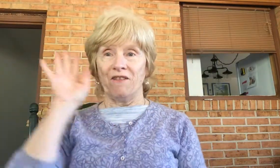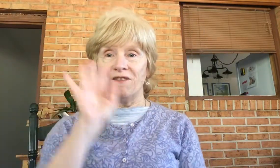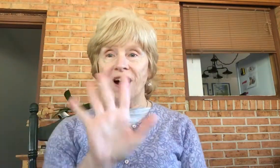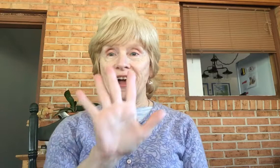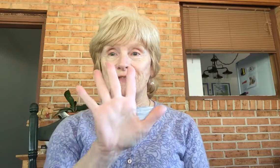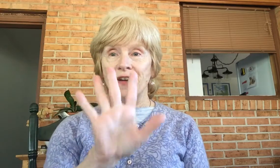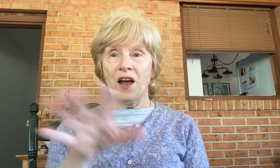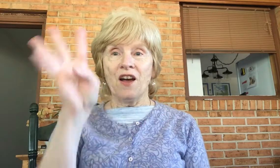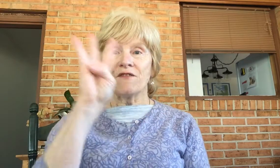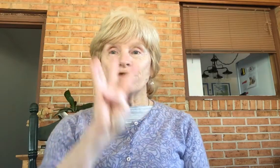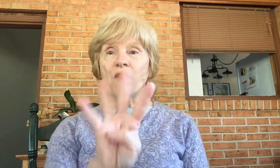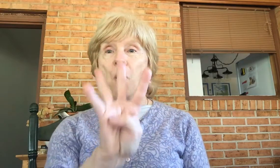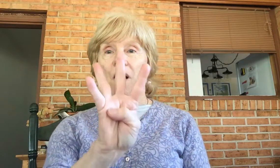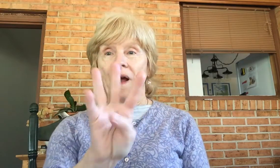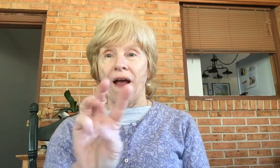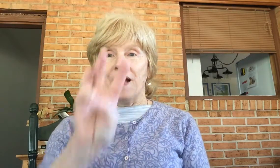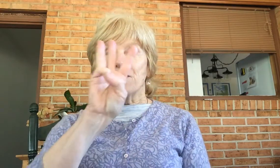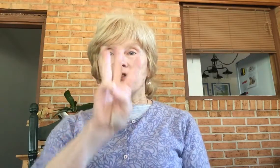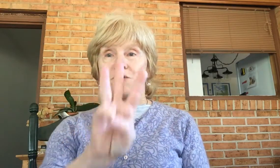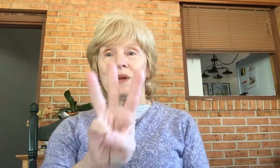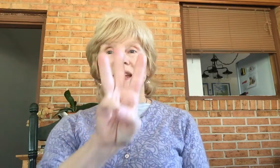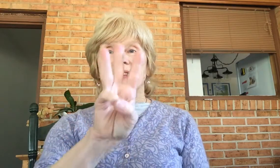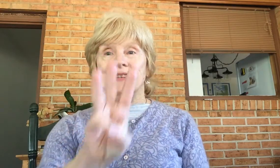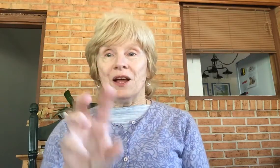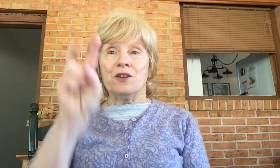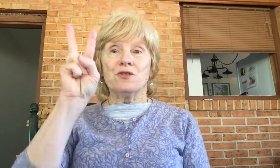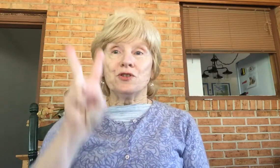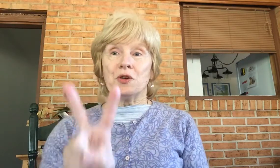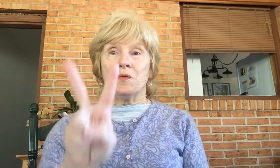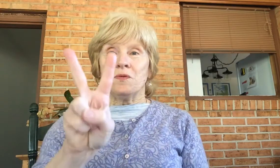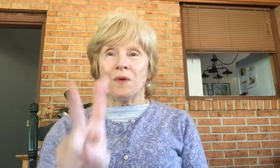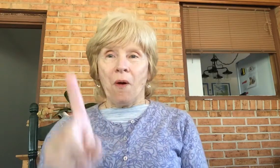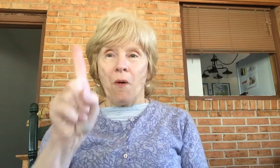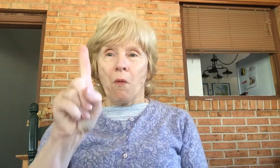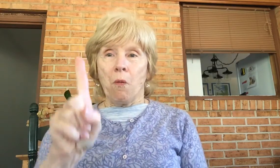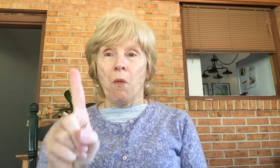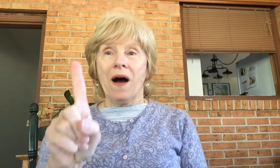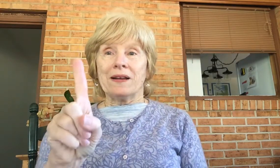five, four, three, two, one.